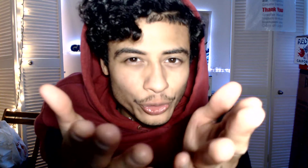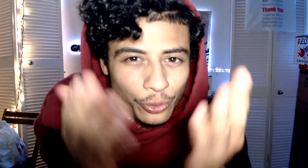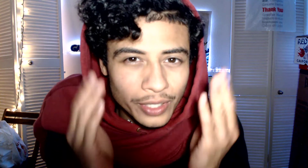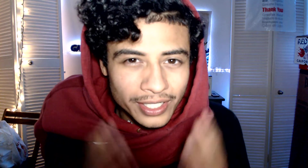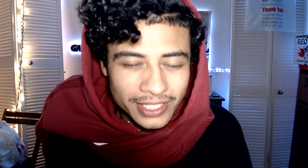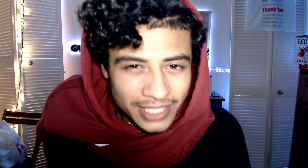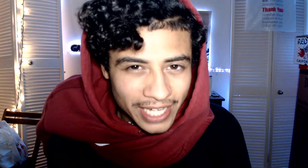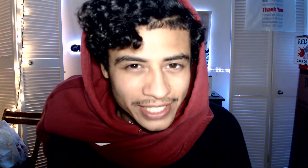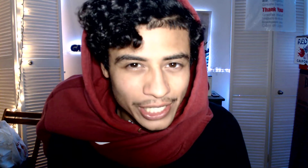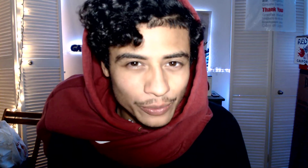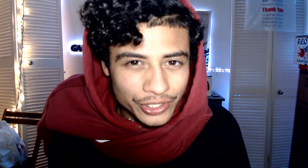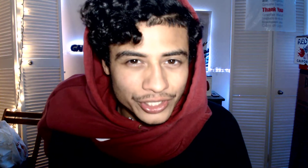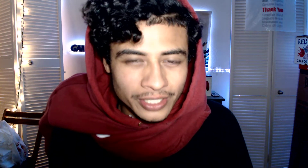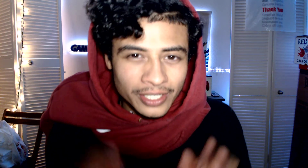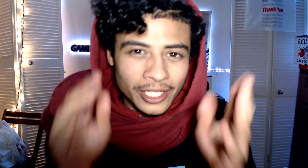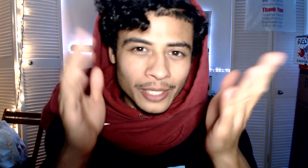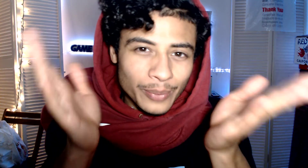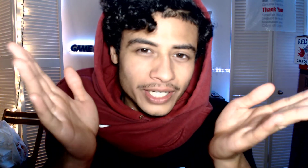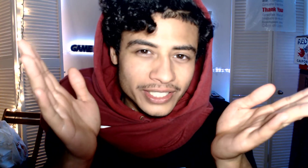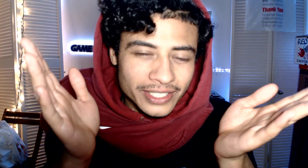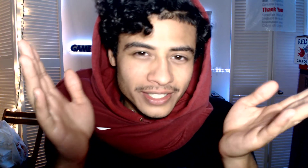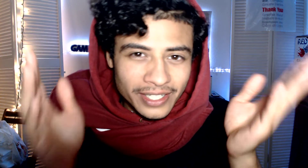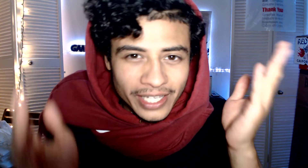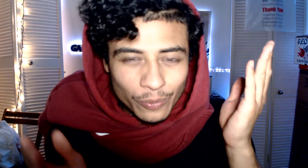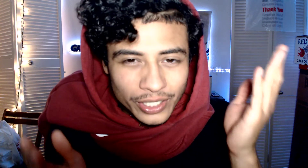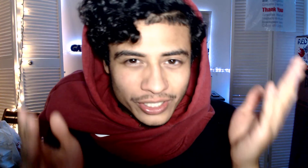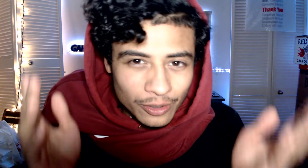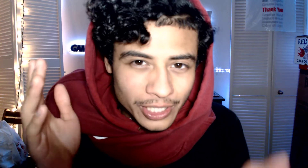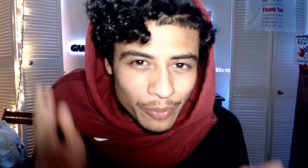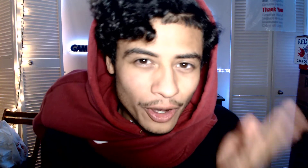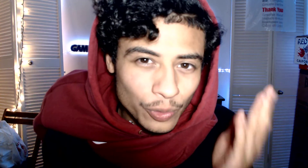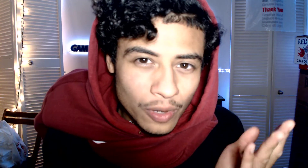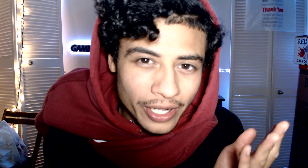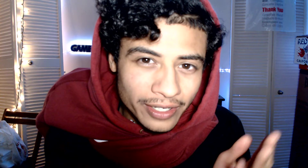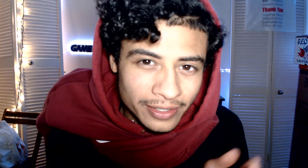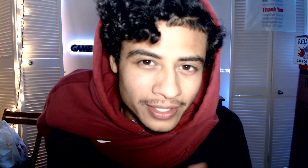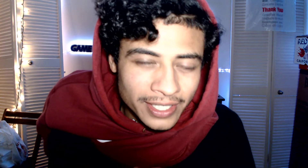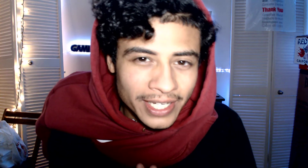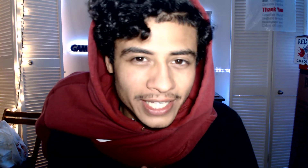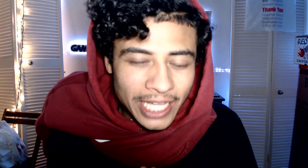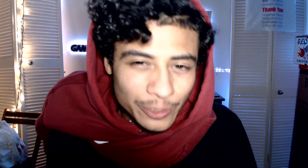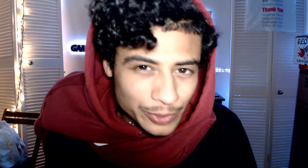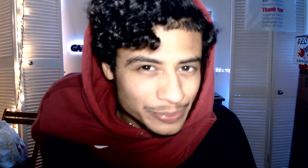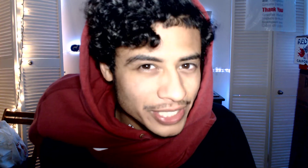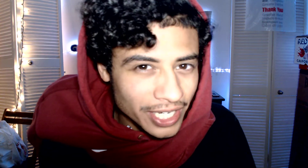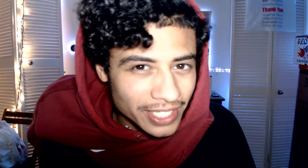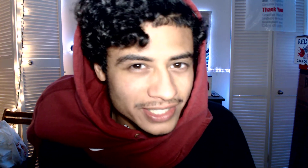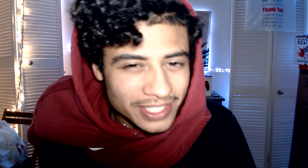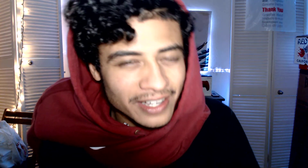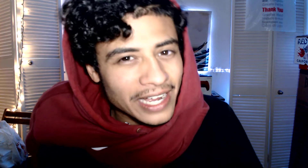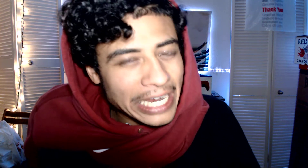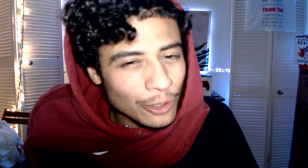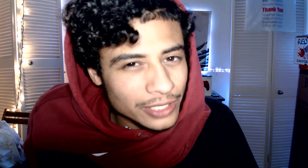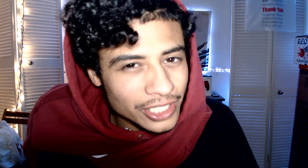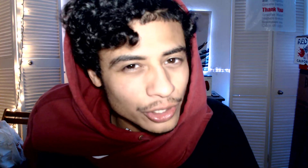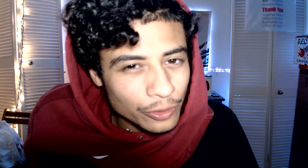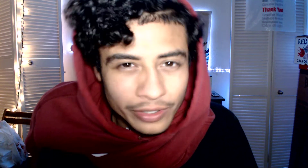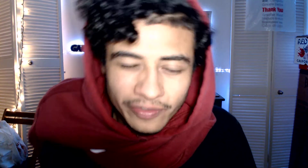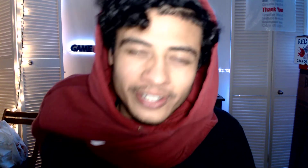sign language, but it was only part one. And that's because I only knew the first